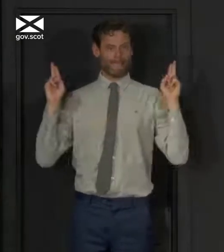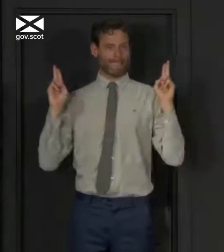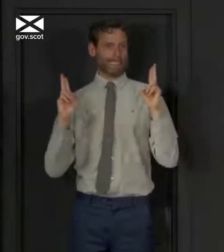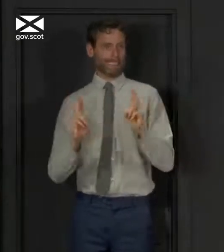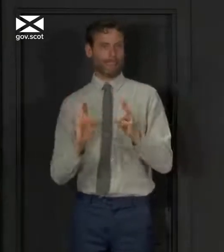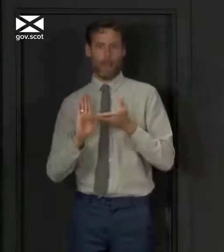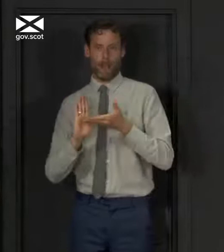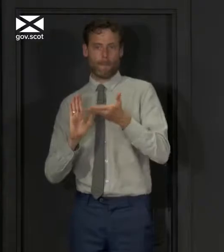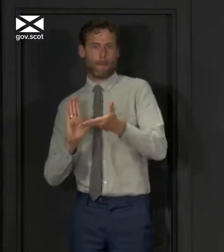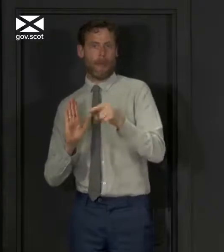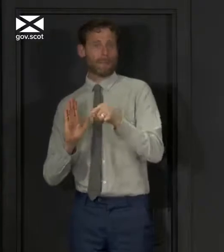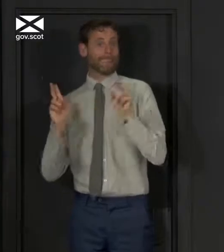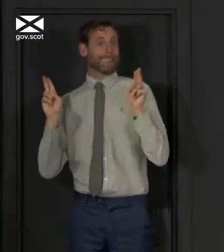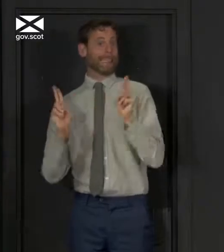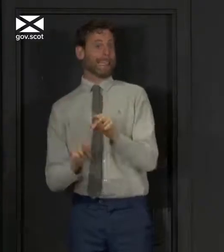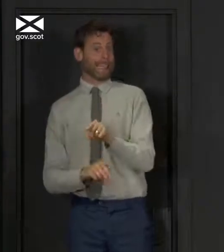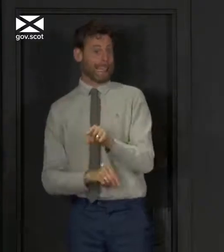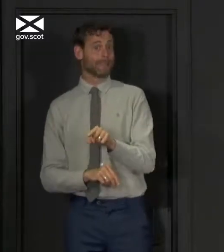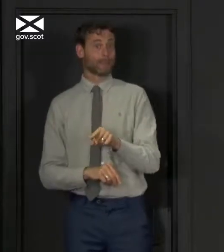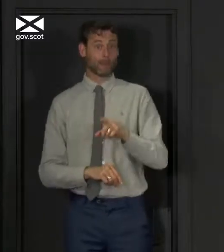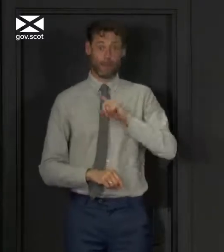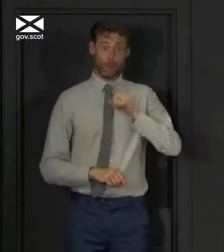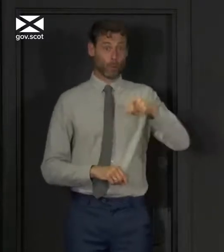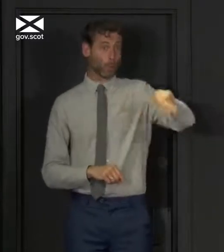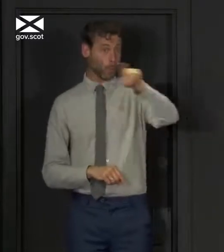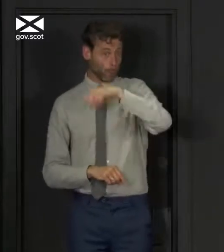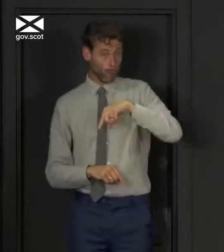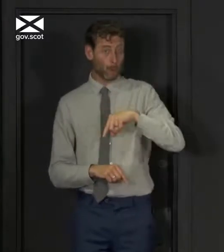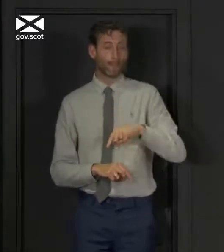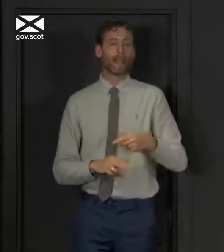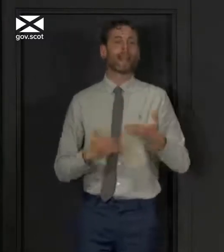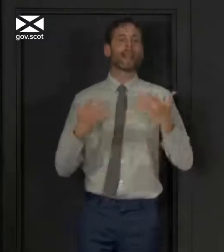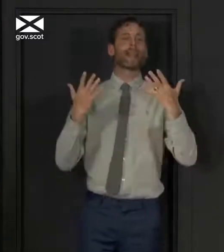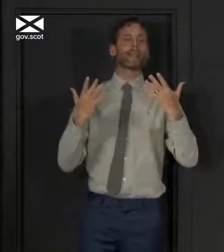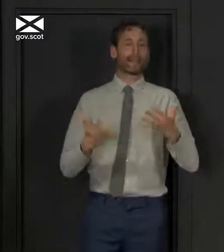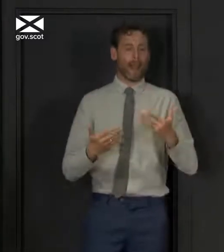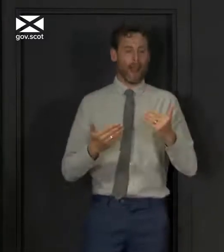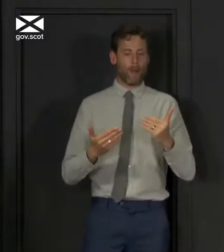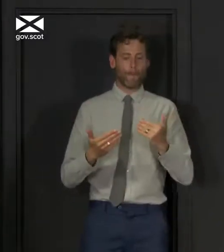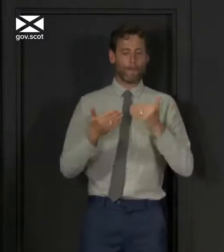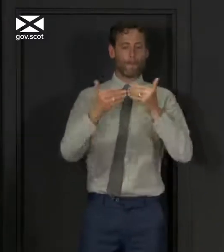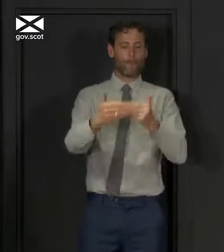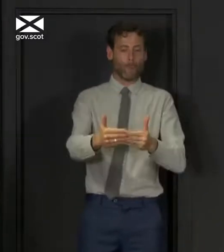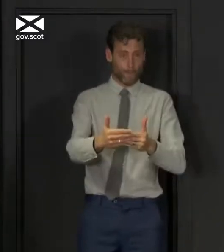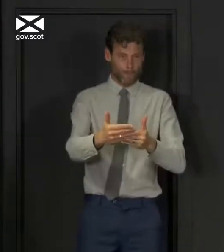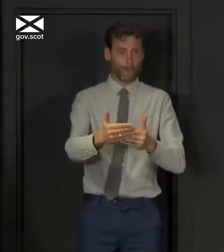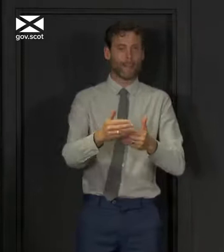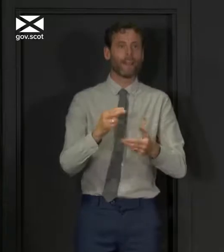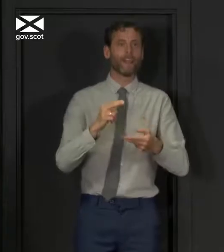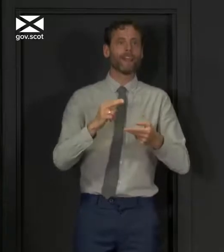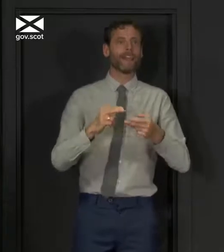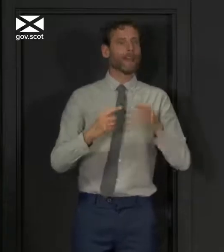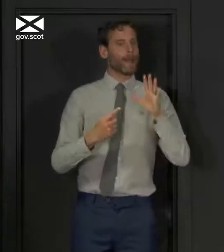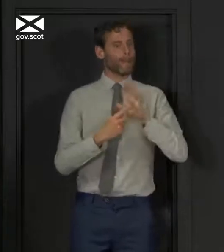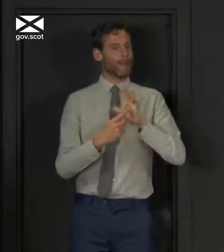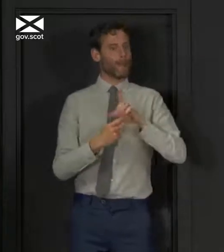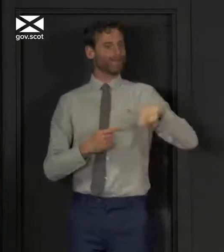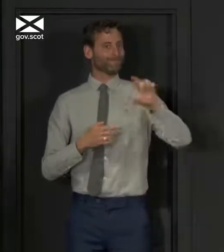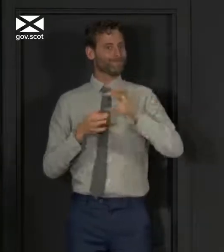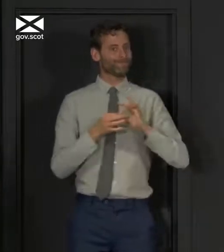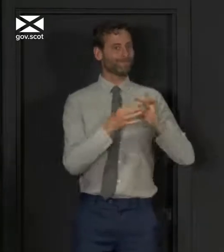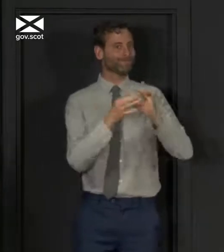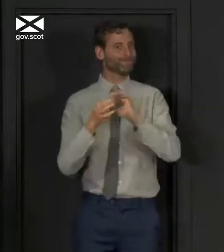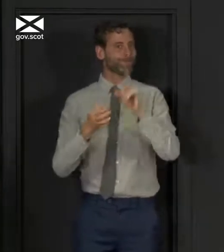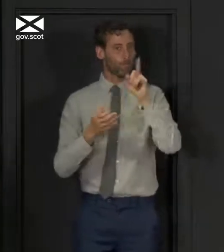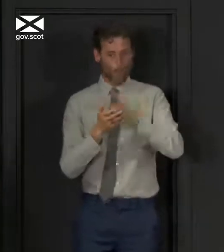But as we come out of this very restrictive lockdown, if we continue to follow the basic hand hygiene, hygiene, distancing advice,